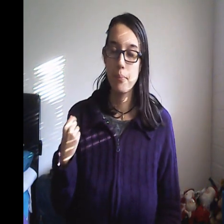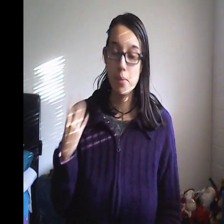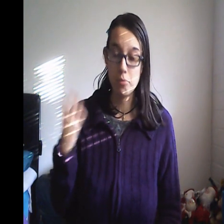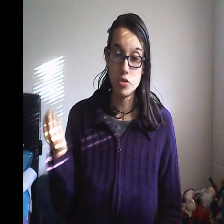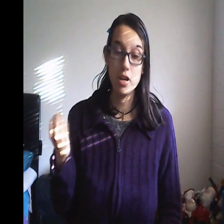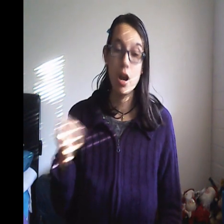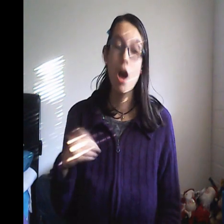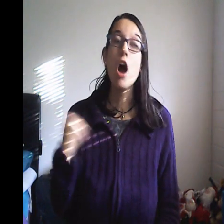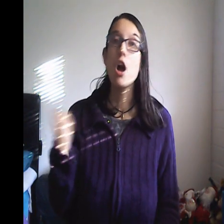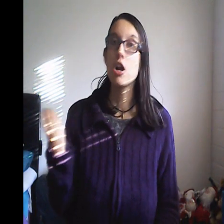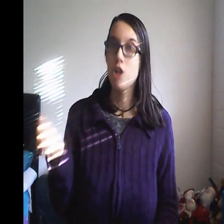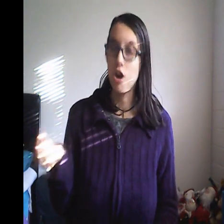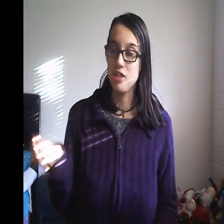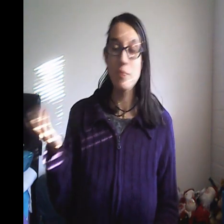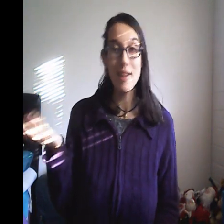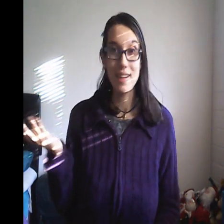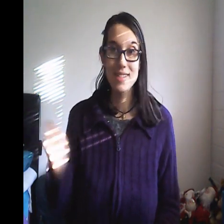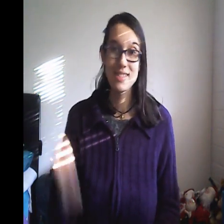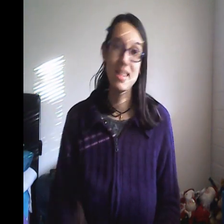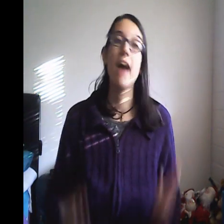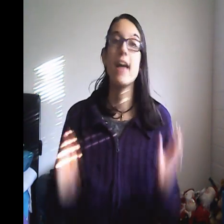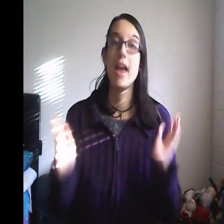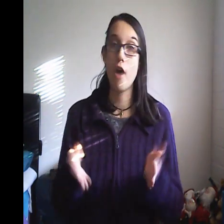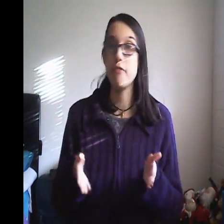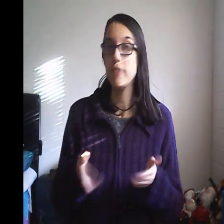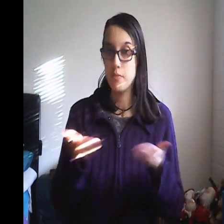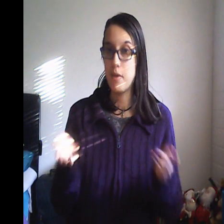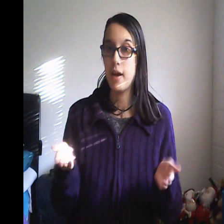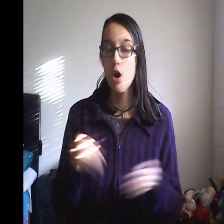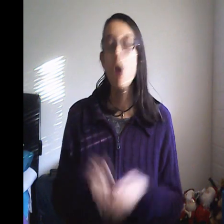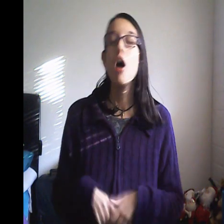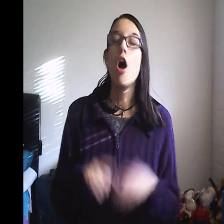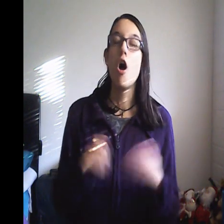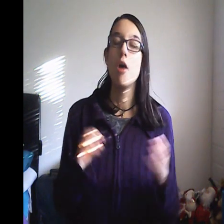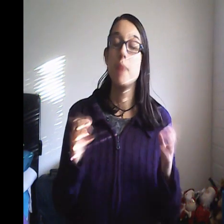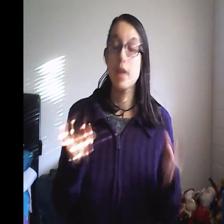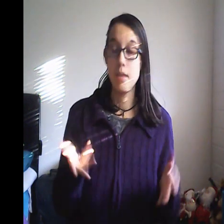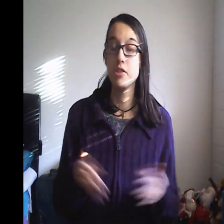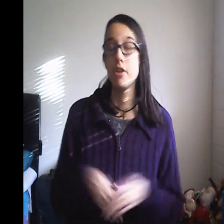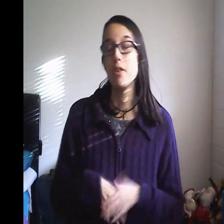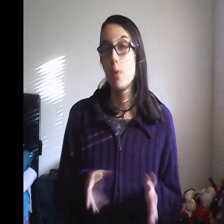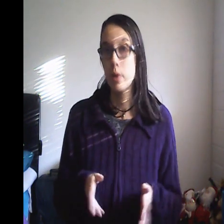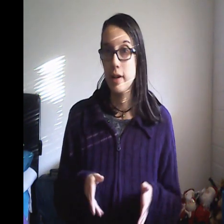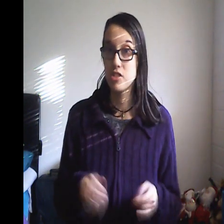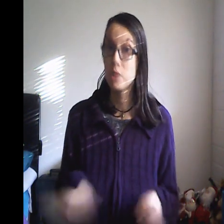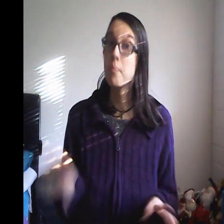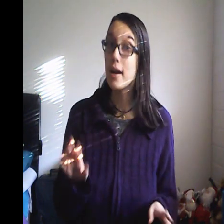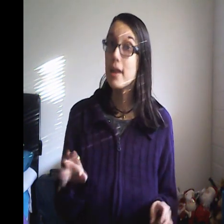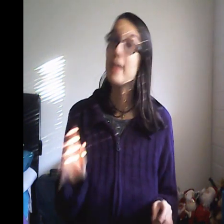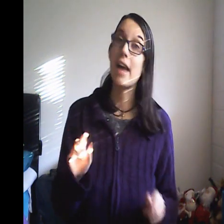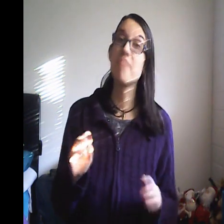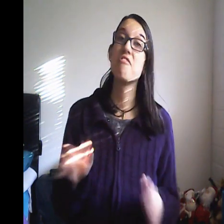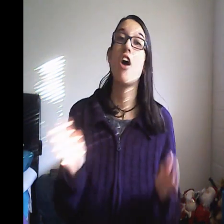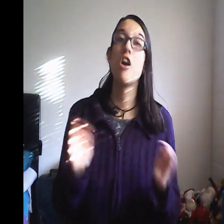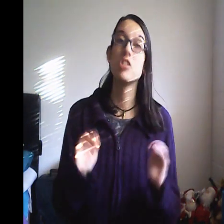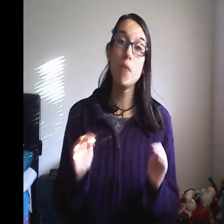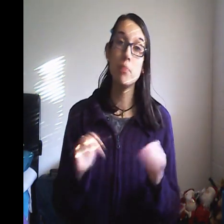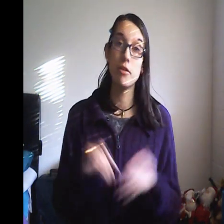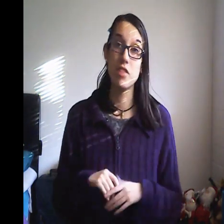Profusion Cosmetics. That cannot fit in my, um, Amazon organizer, but it can fit on top of the